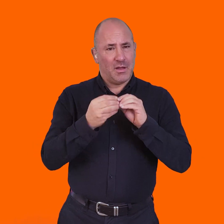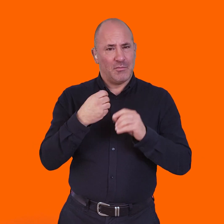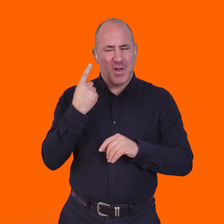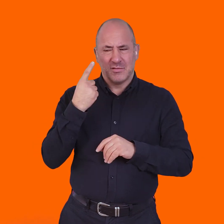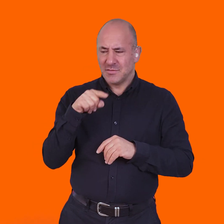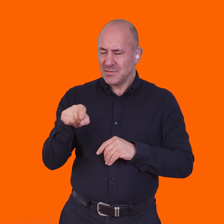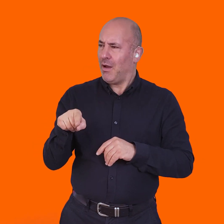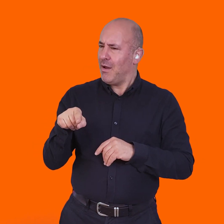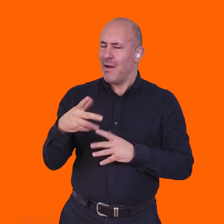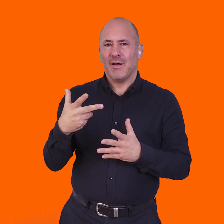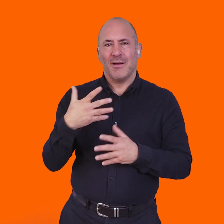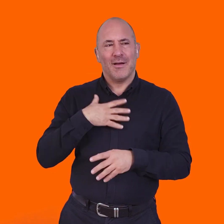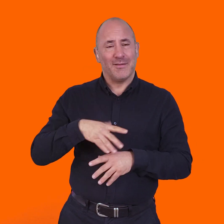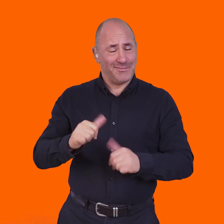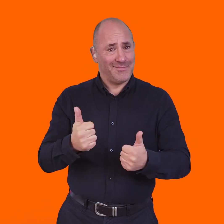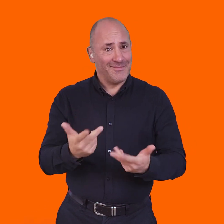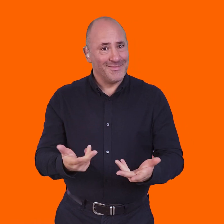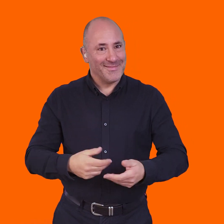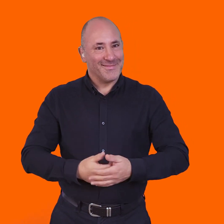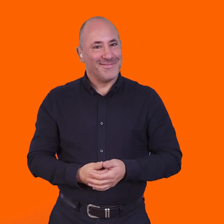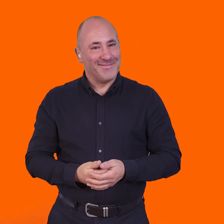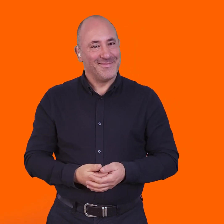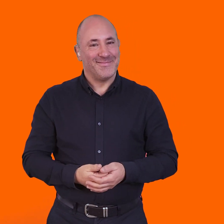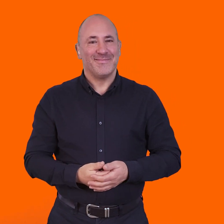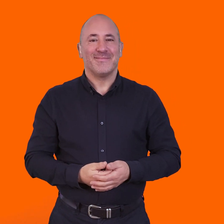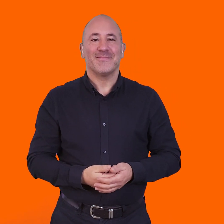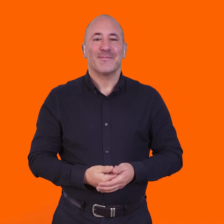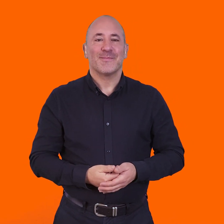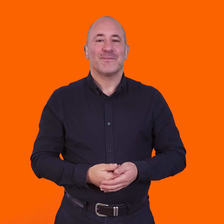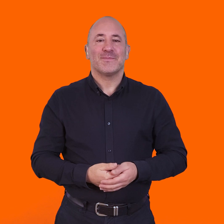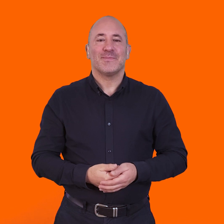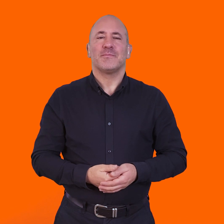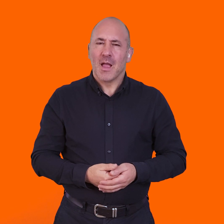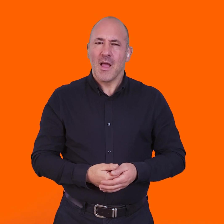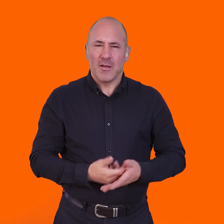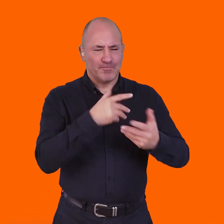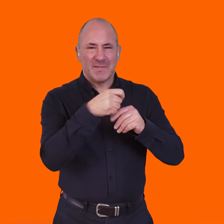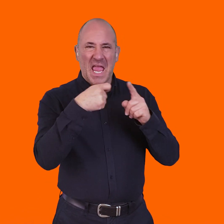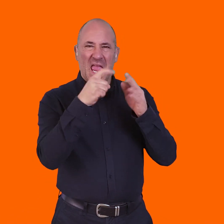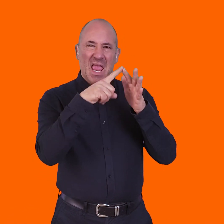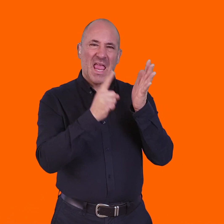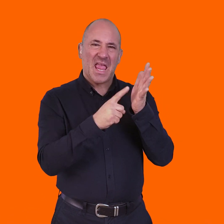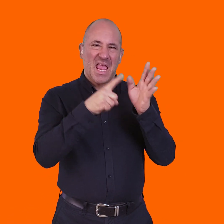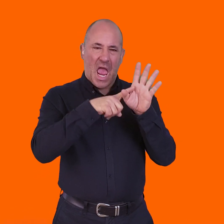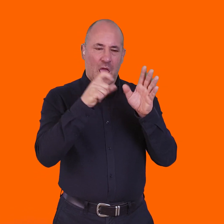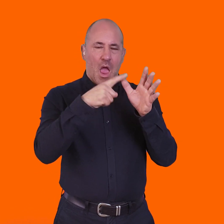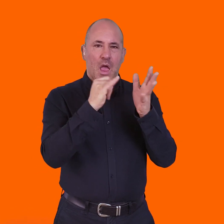breadwinner was music making. So, that was brilliant. Can you tell us about the Calicaster,